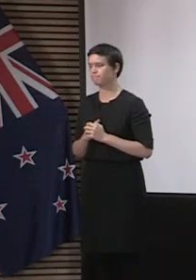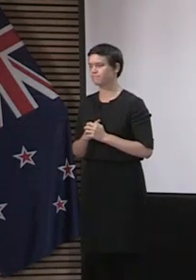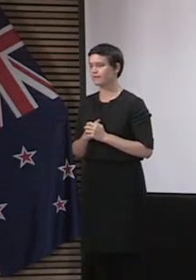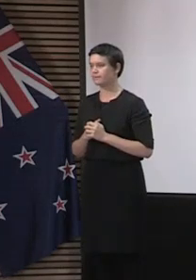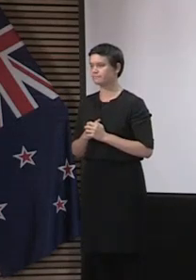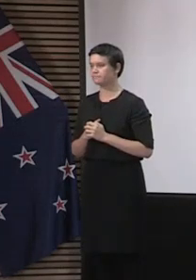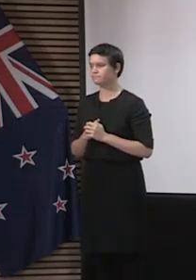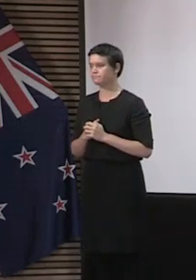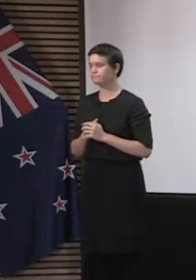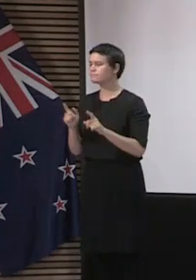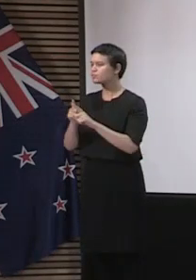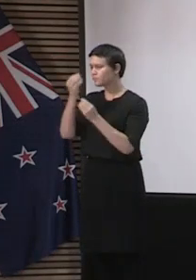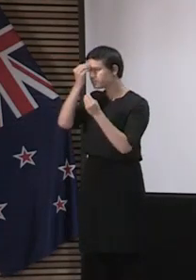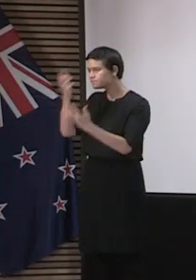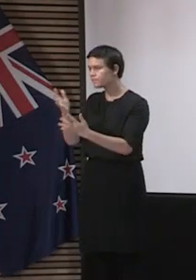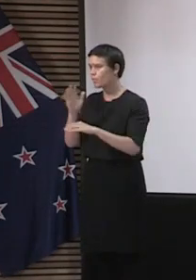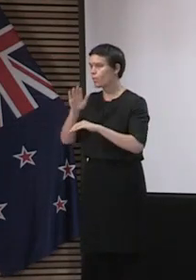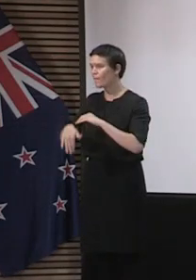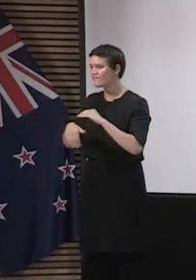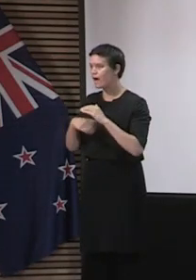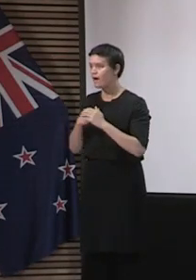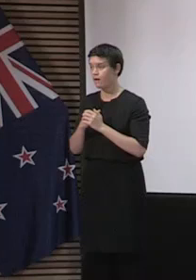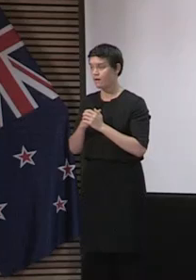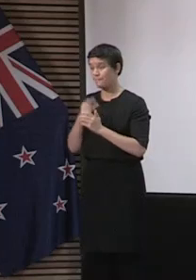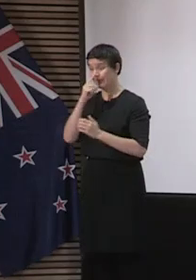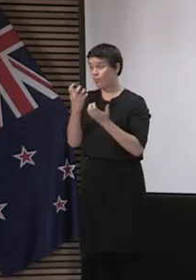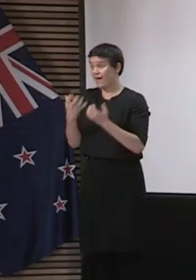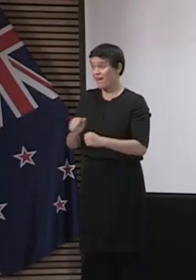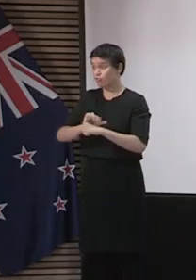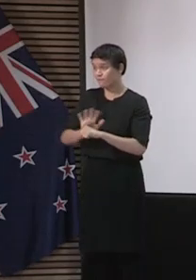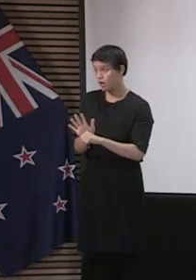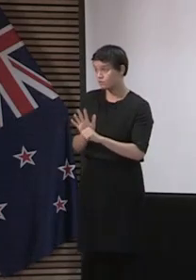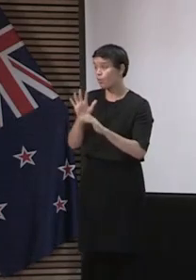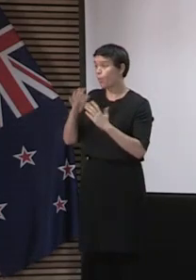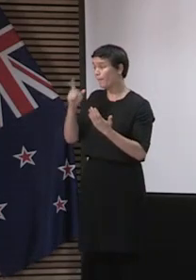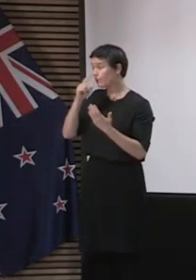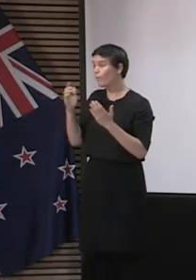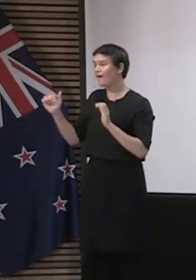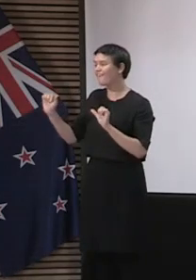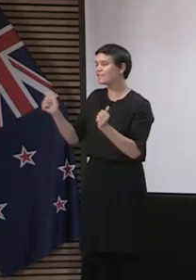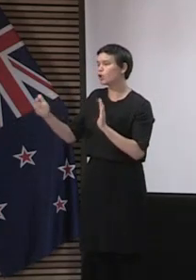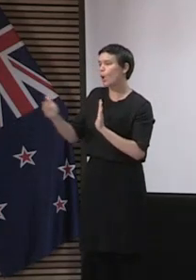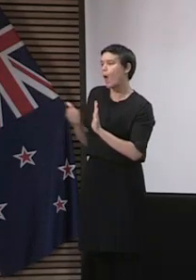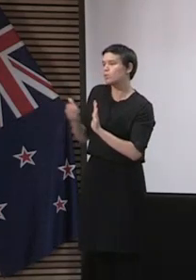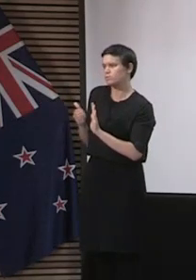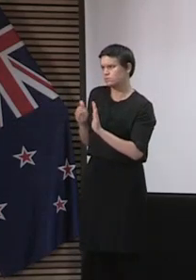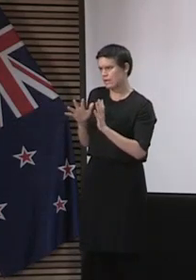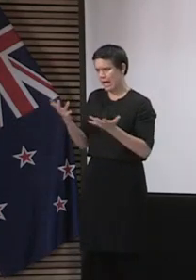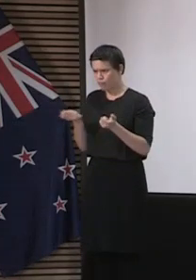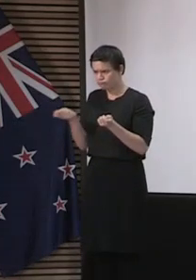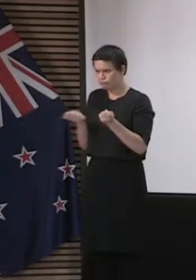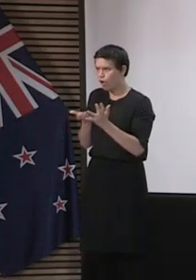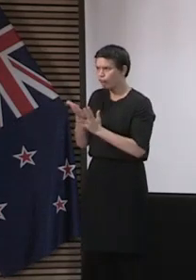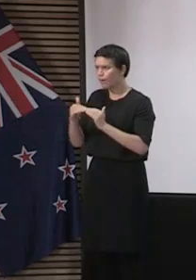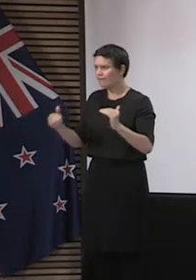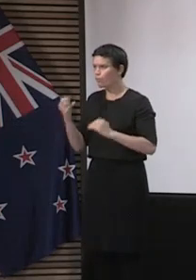Just a note on how we manage cases and close contacts under Alert Level 3, there will be ongoing strict isolation and monitoring